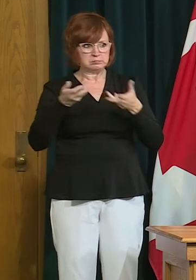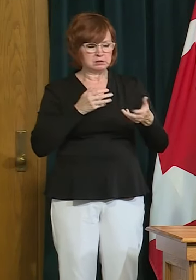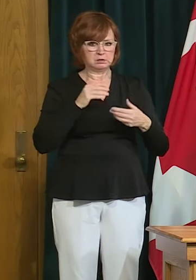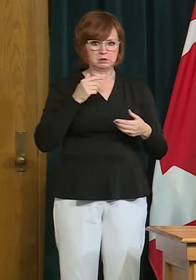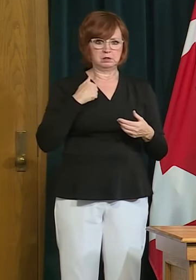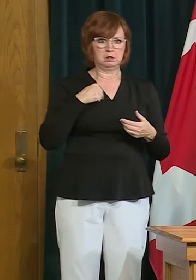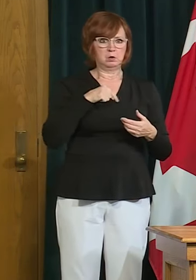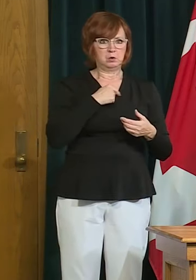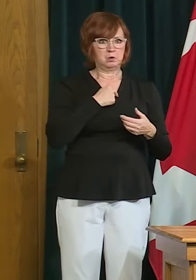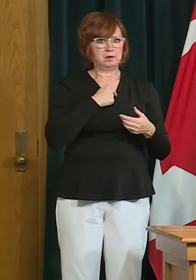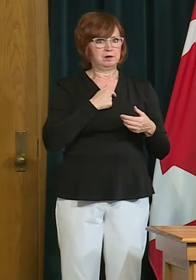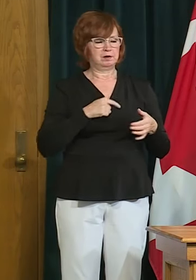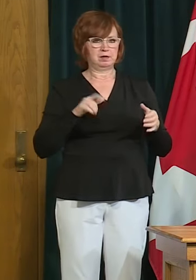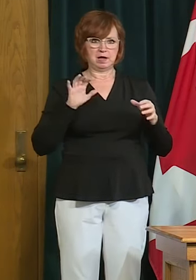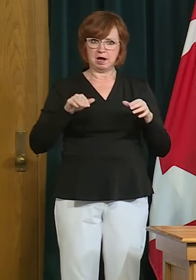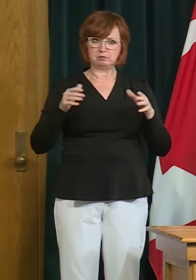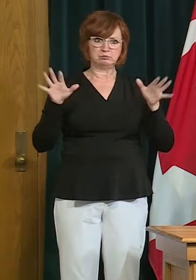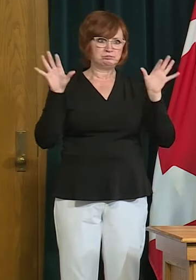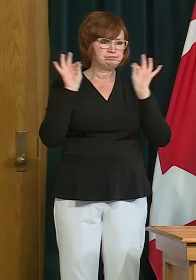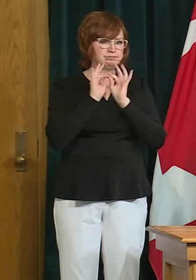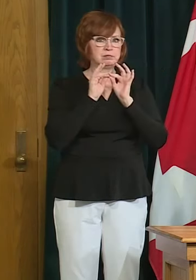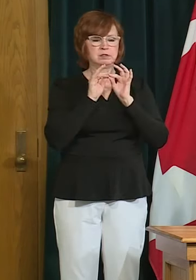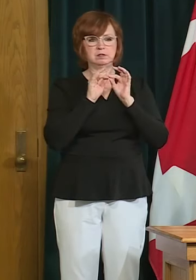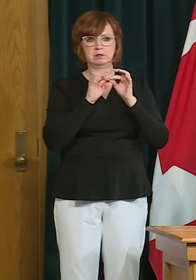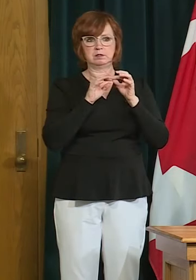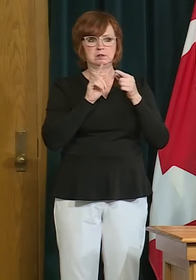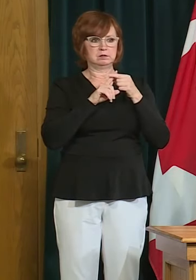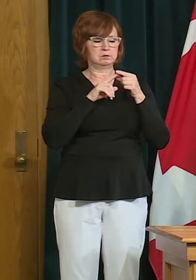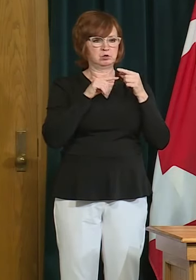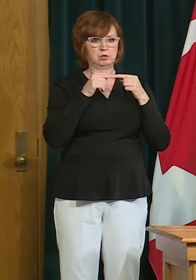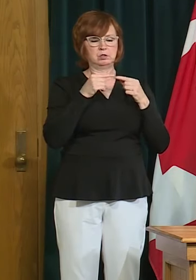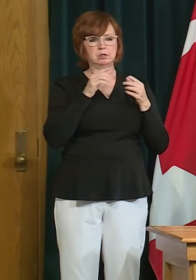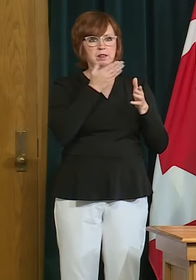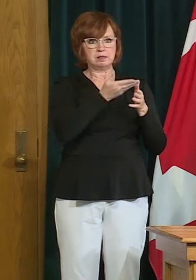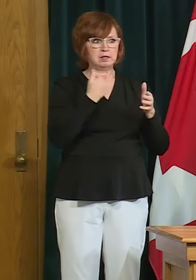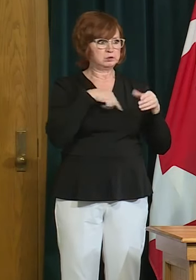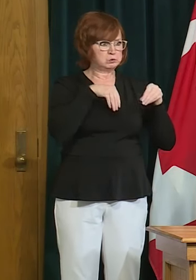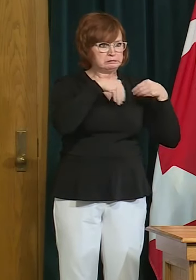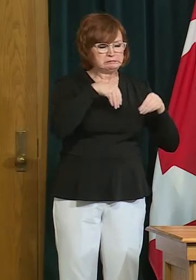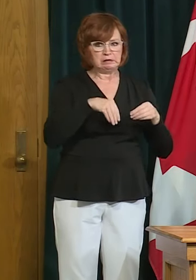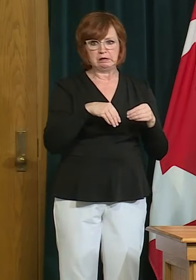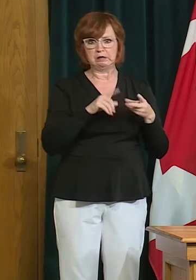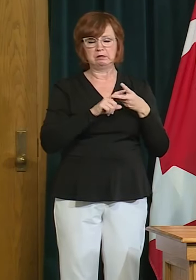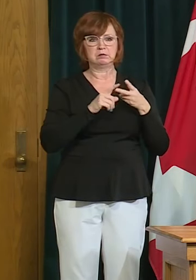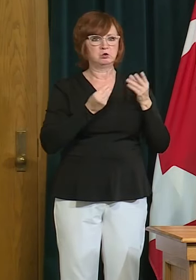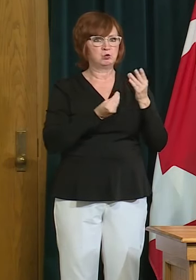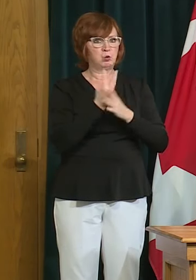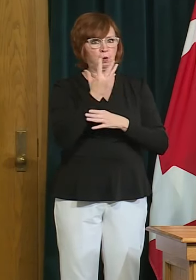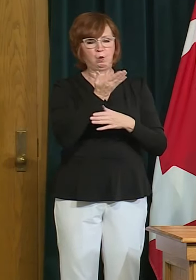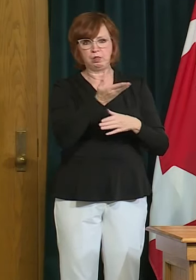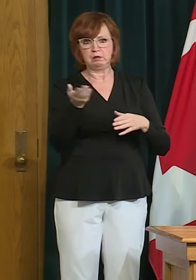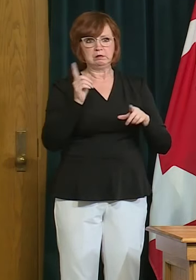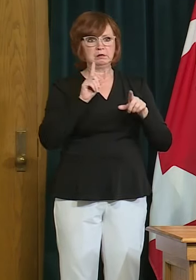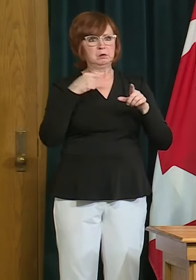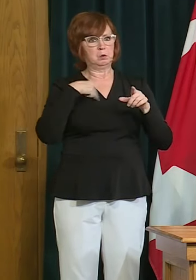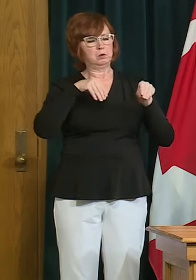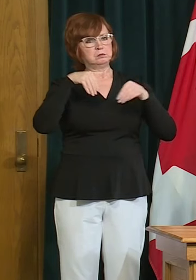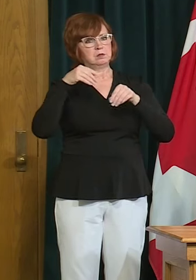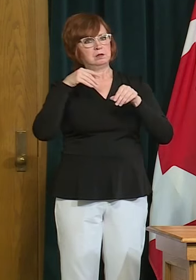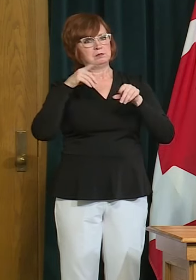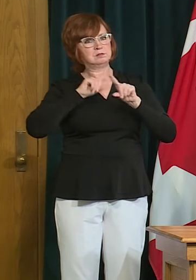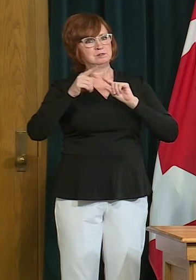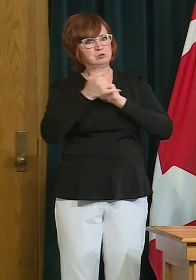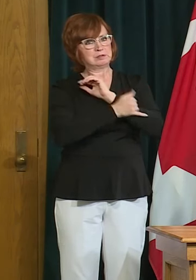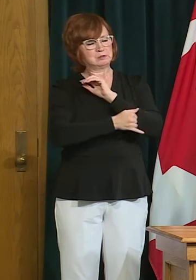saskatchewan as we export uh goods that we produce manufacture um or harvest um there is another another